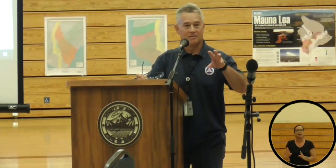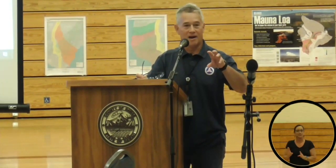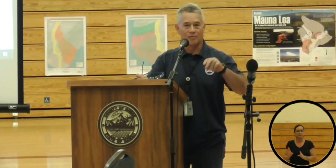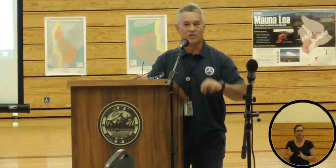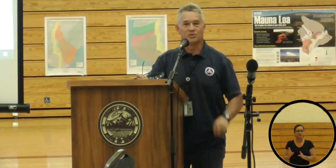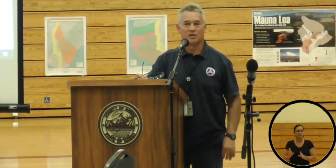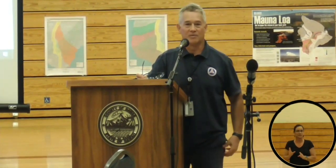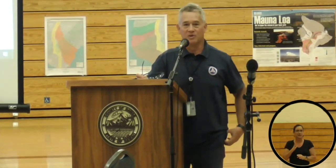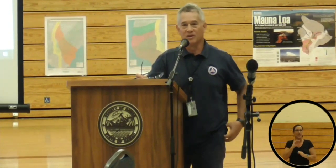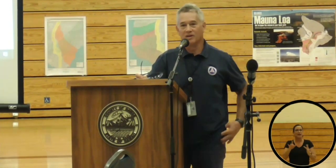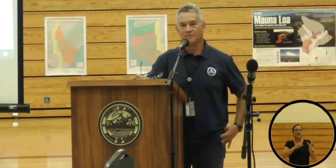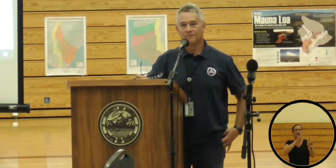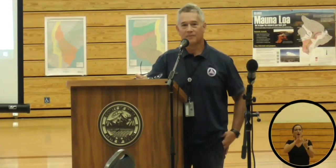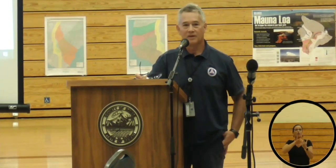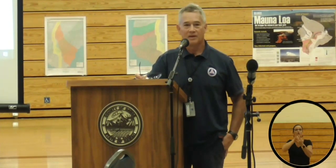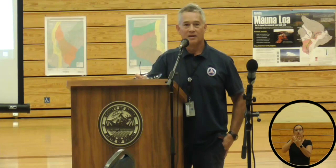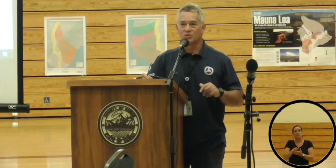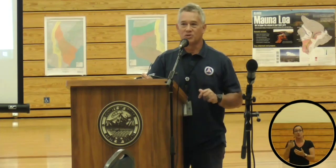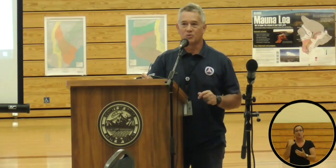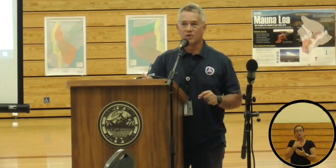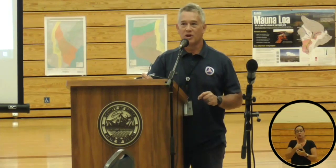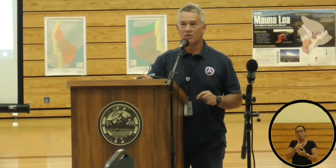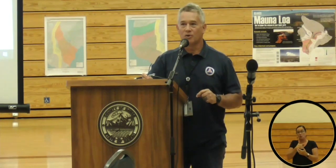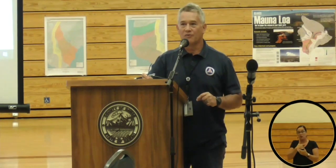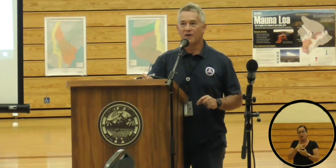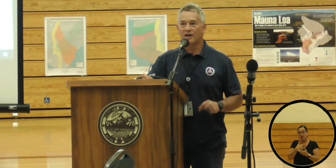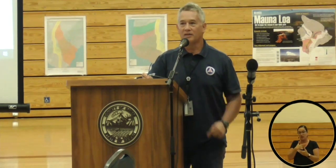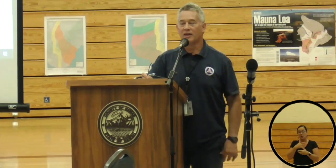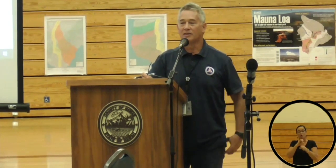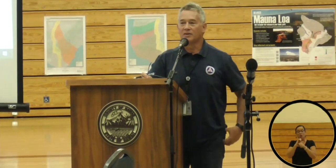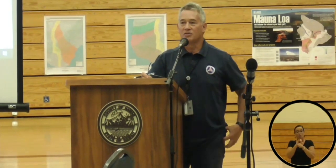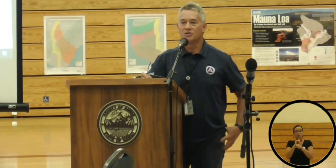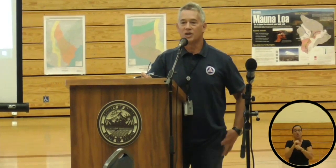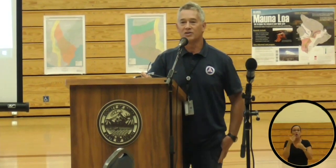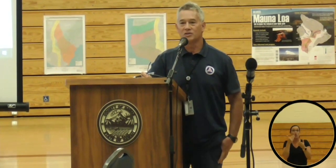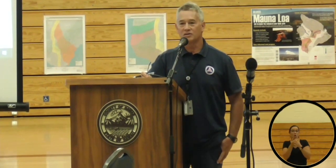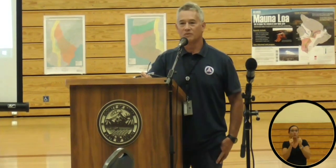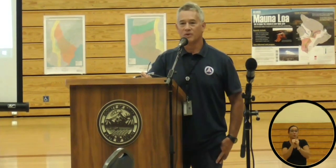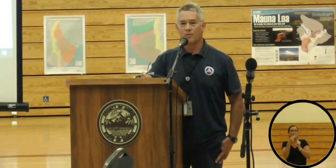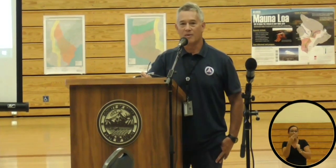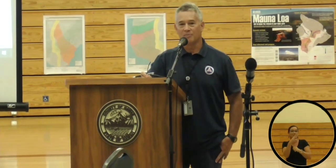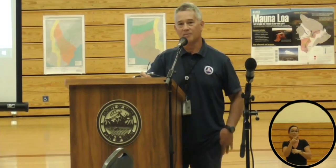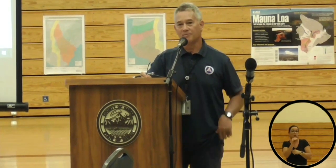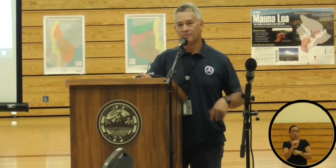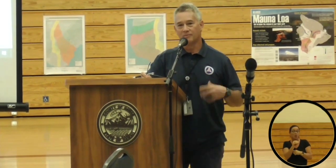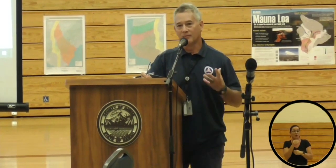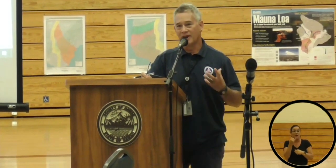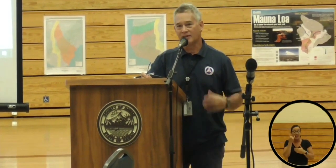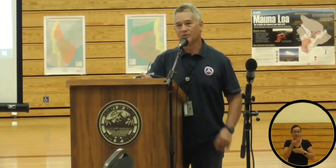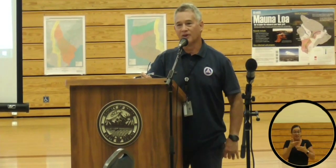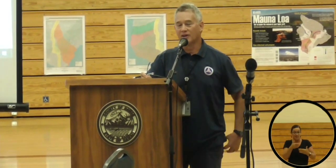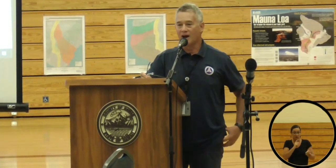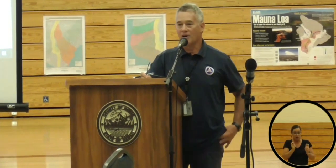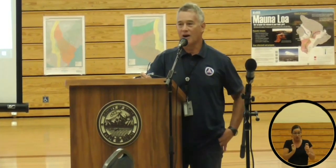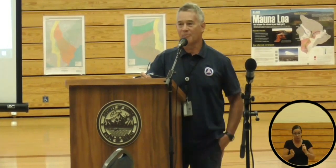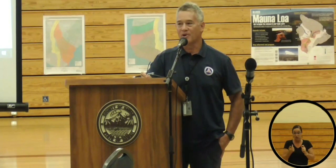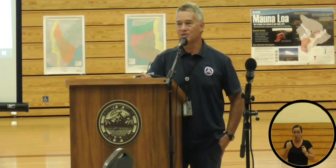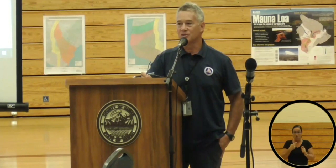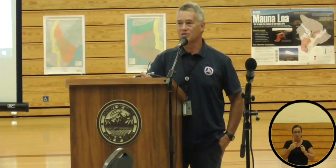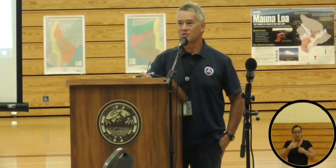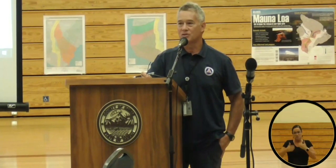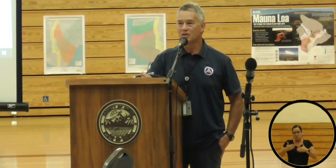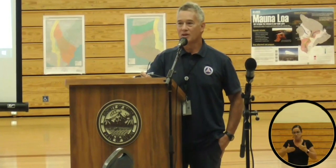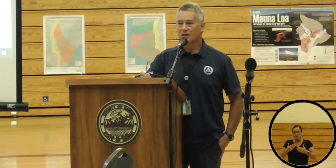outreach to the community. As soon as we are notified that things are changing, we ramp up, we activate our